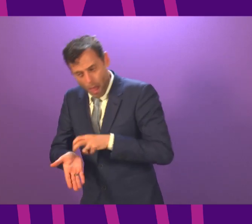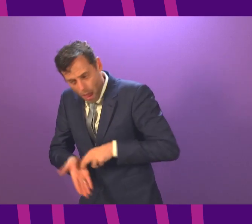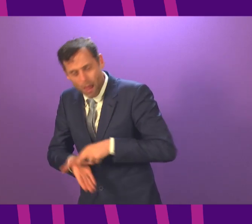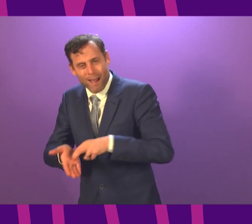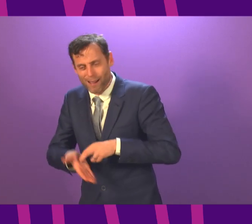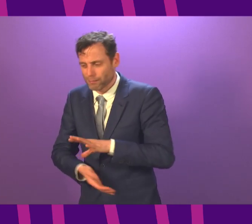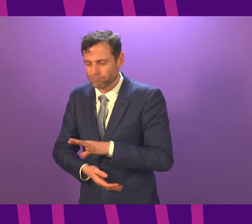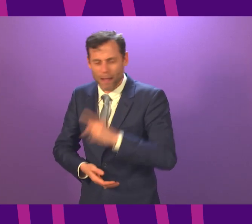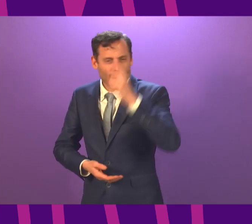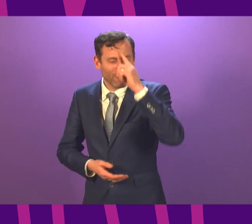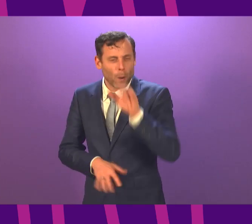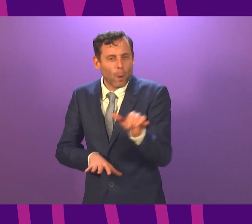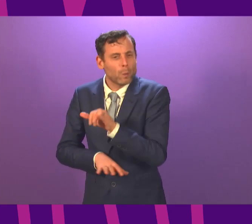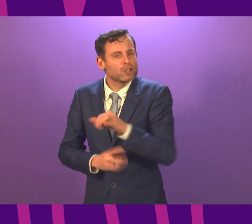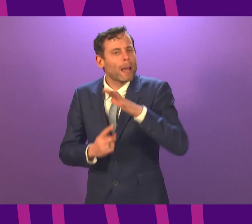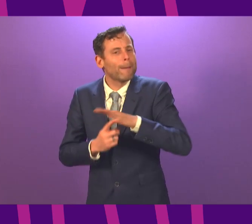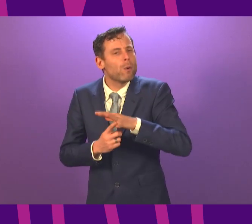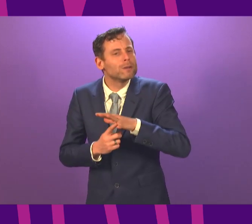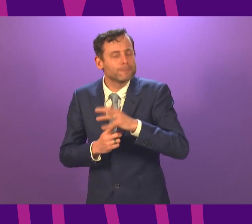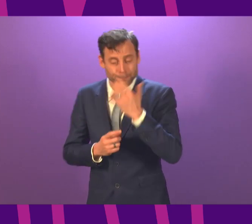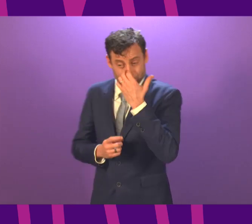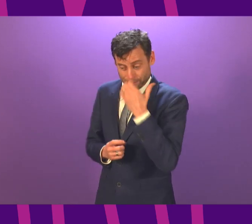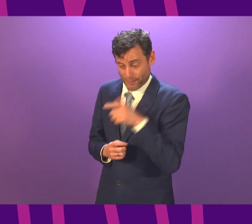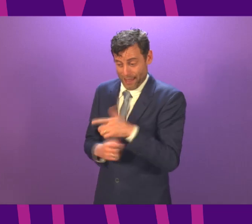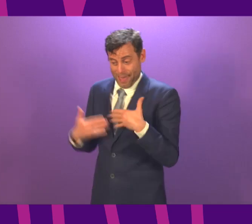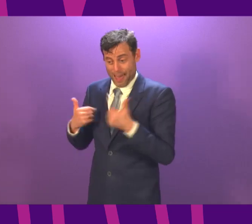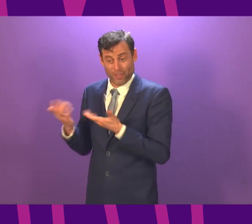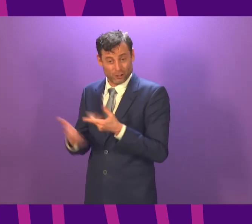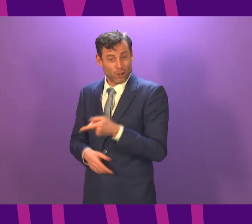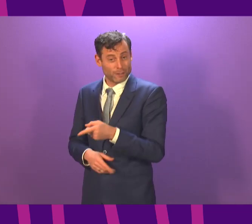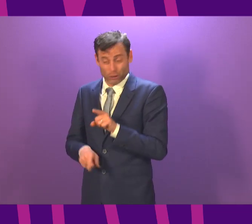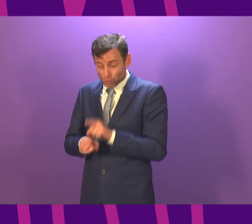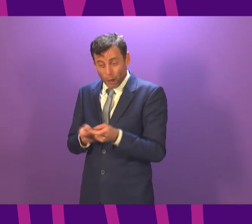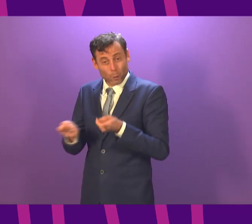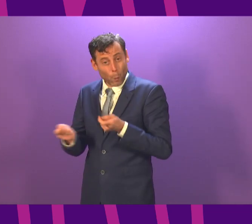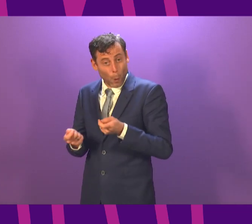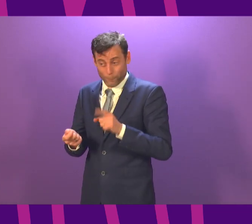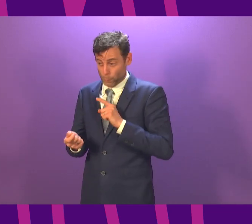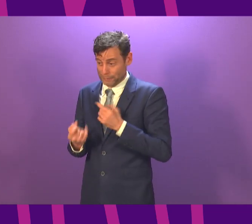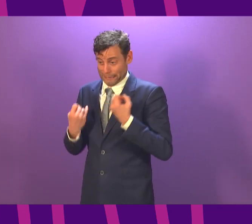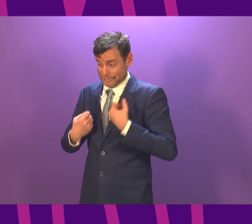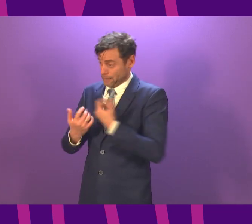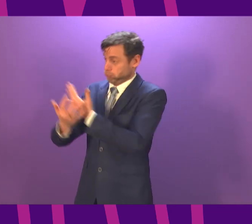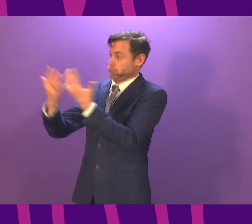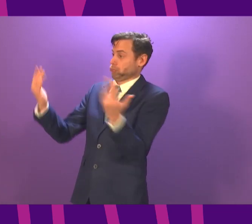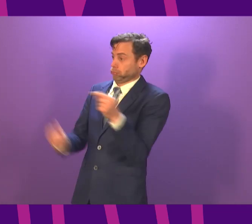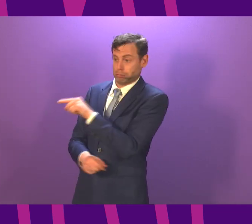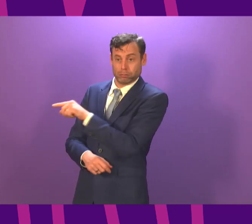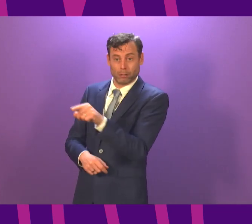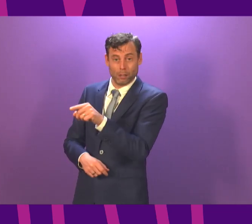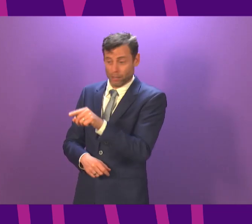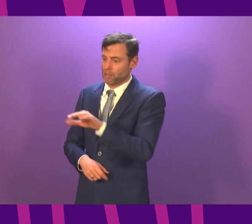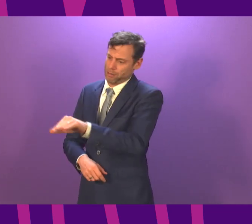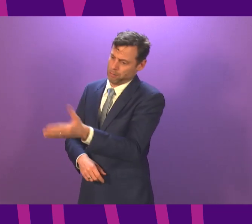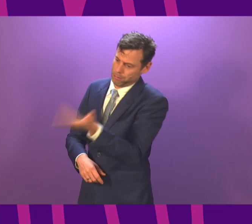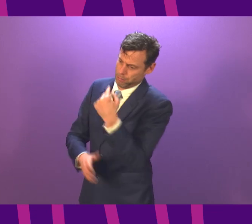support a very under pressure health system through a global pandemic and these are the difficult judgments we will continue to make and we will